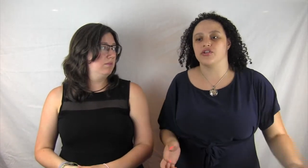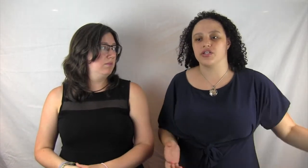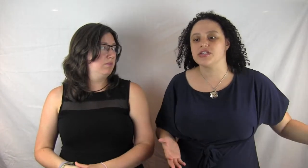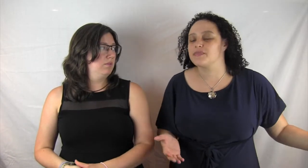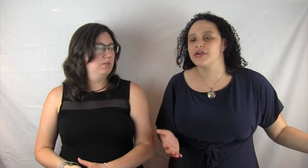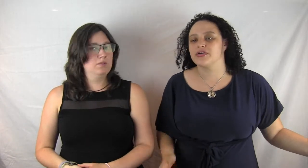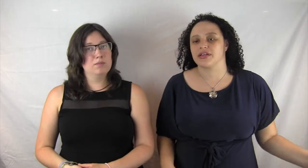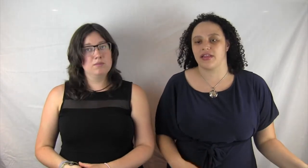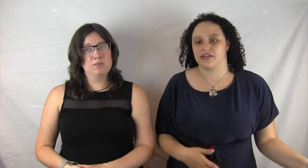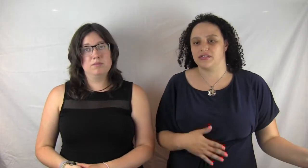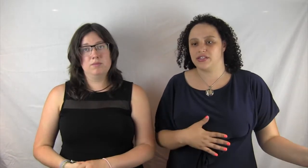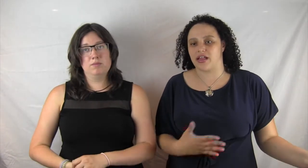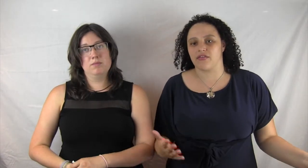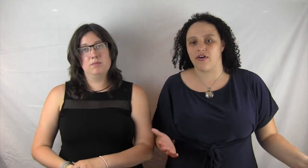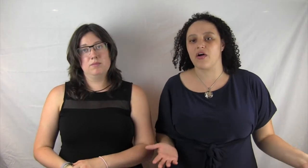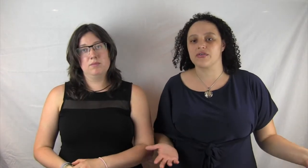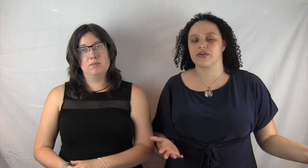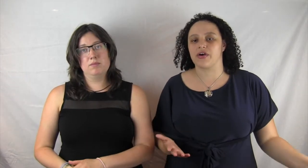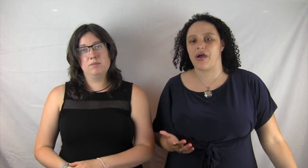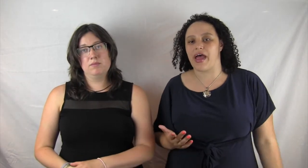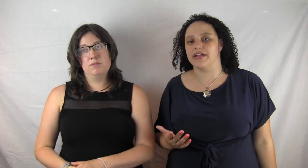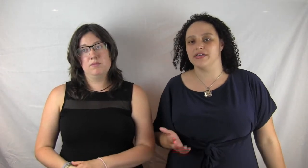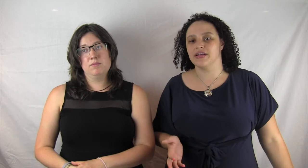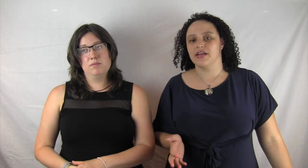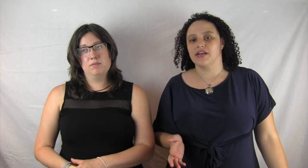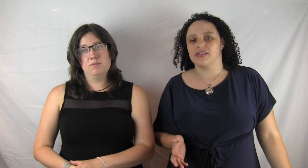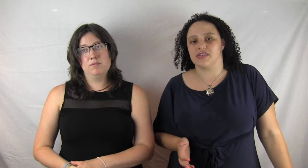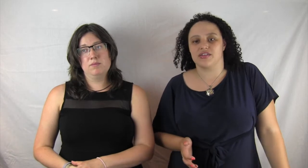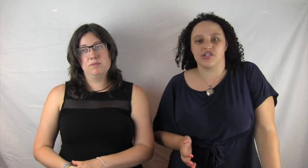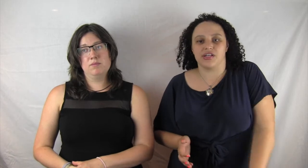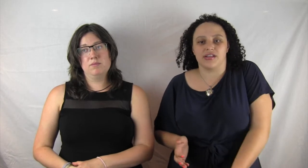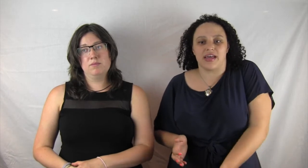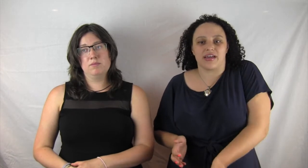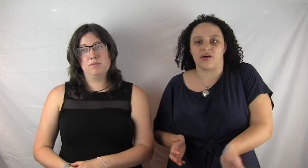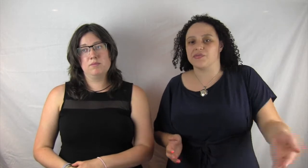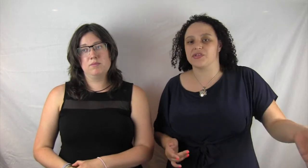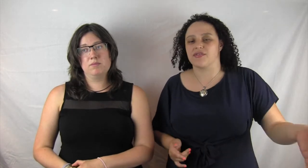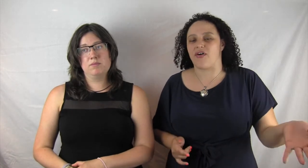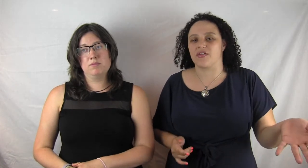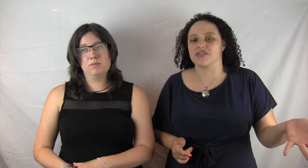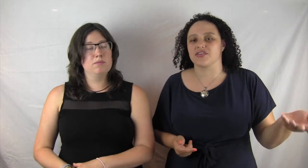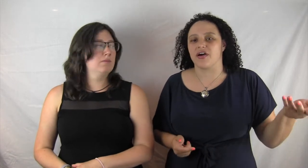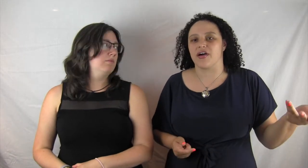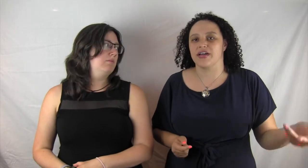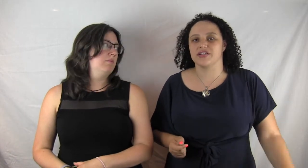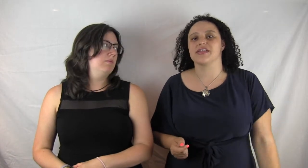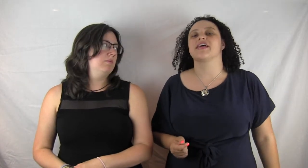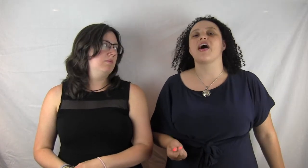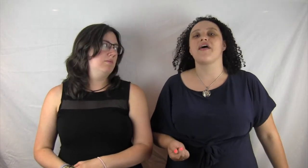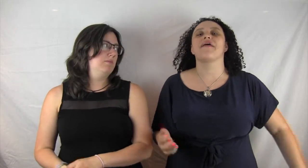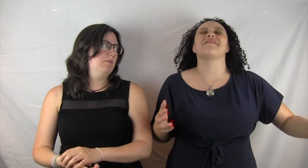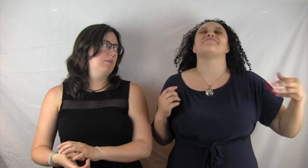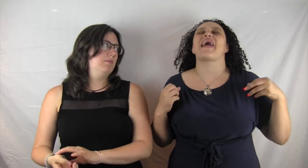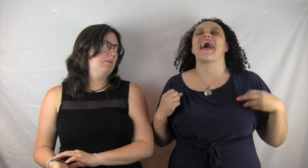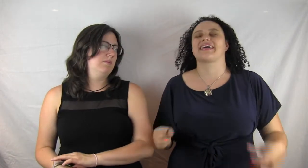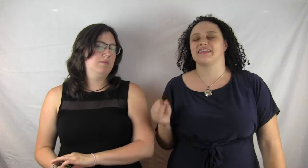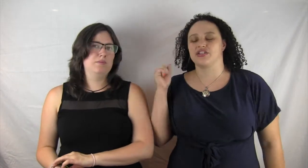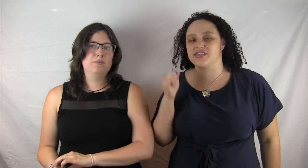And then she disappears and then telefollows her and she like goes to the fallen star and she's like, oh, I'm back. And then she